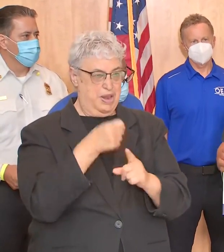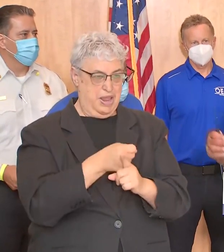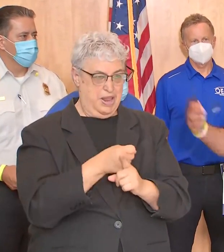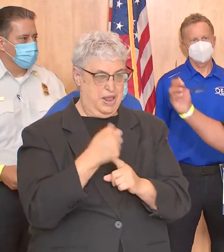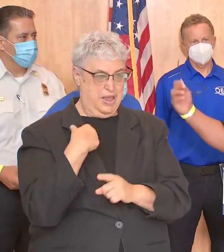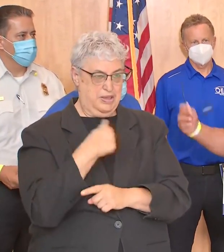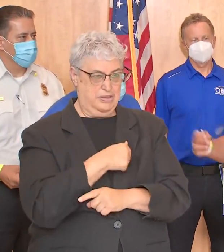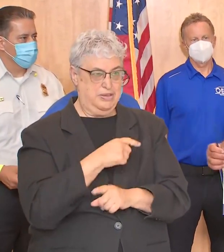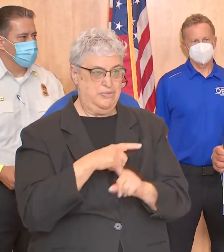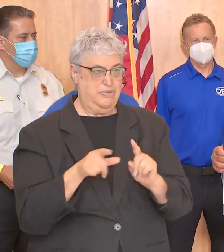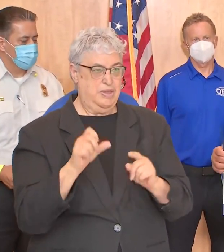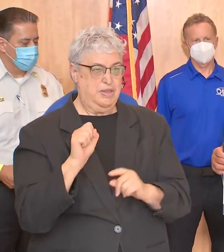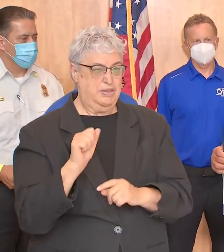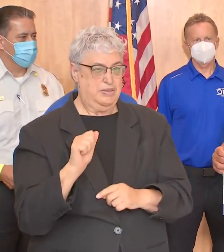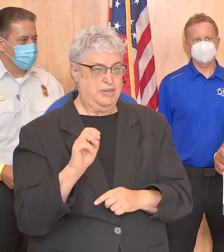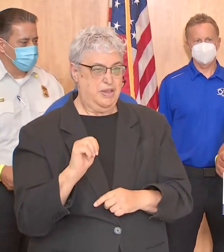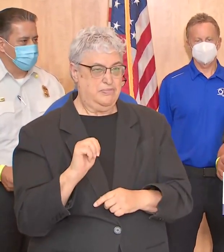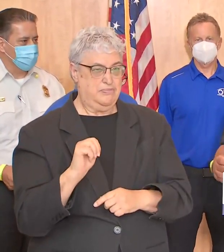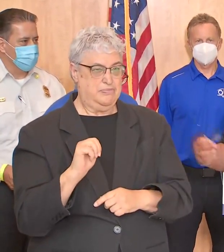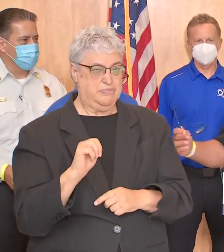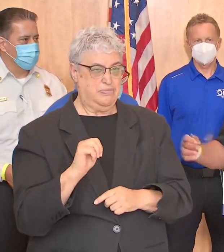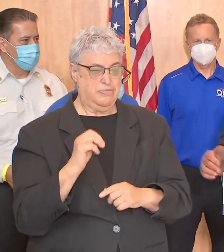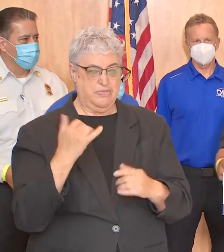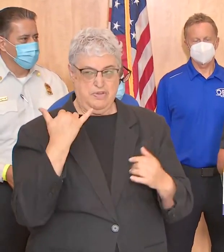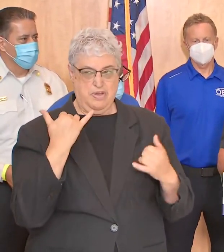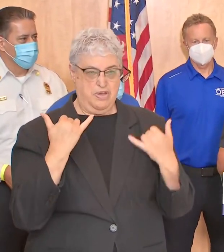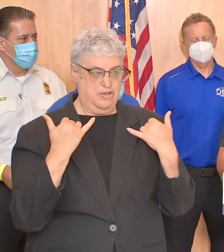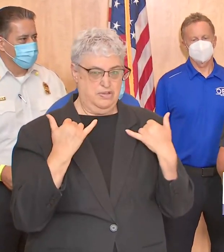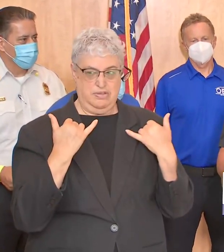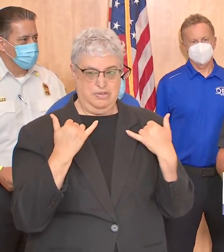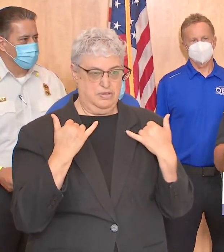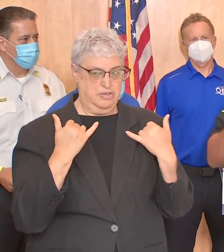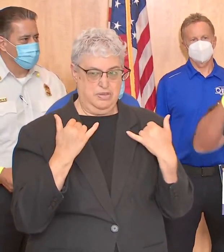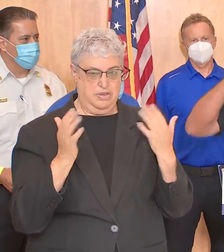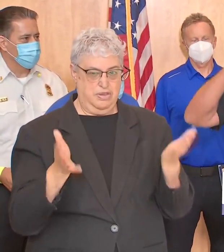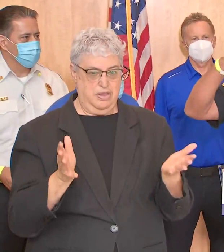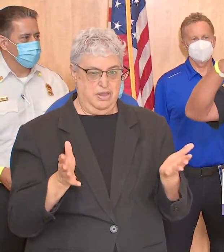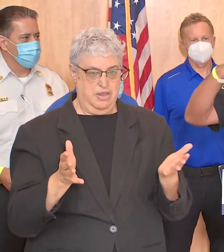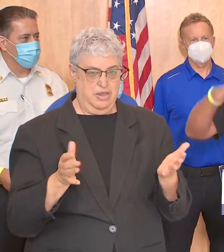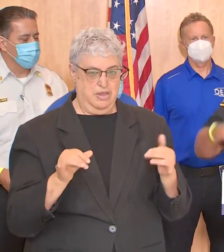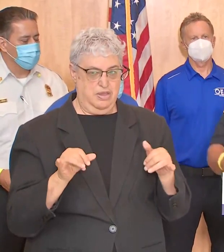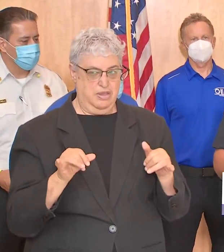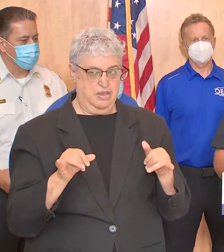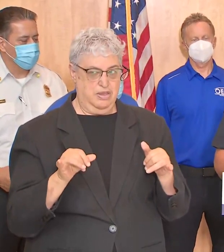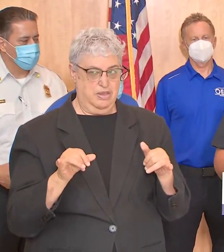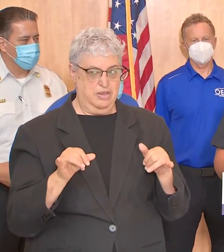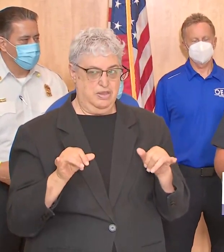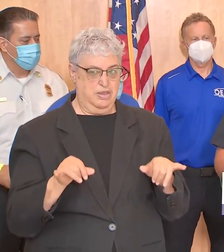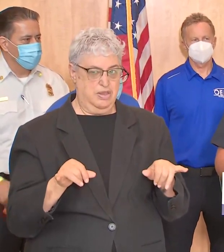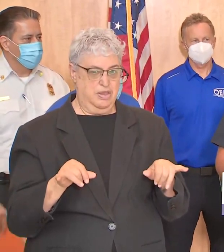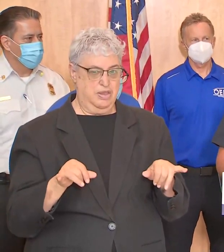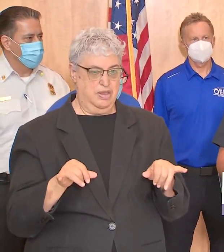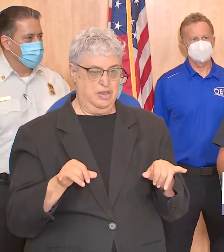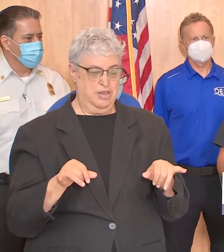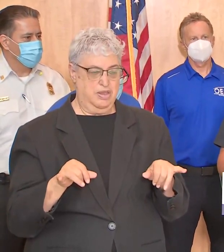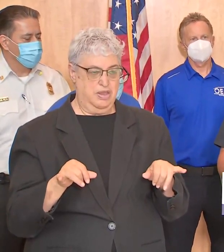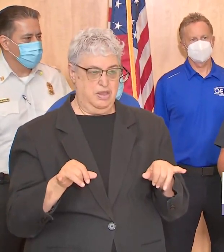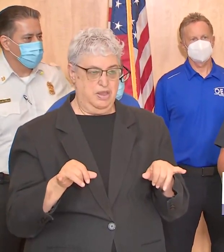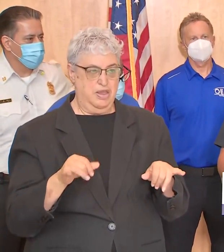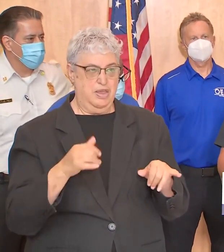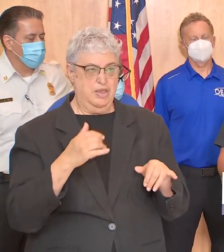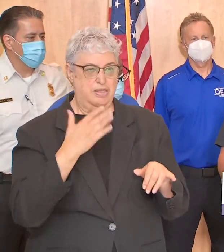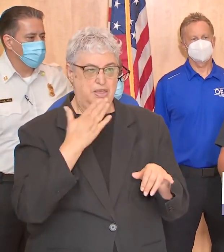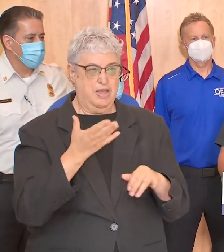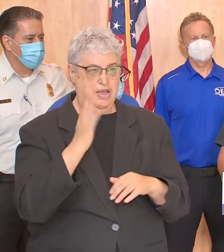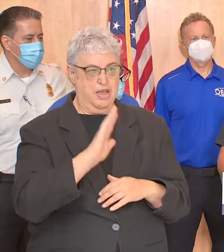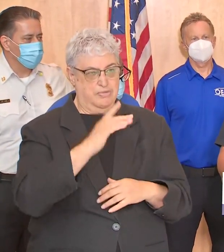sam and i remember when we got that we called each other and when we talked to you we stayed uh heavily deployed and thank god